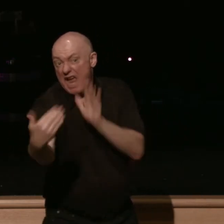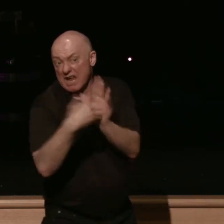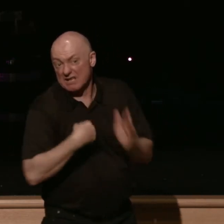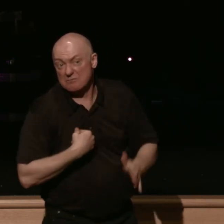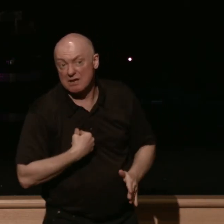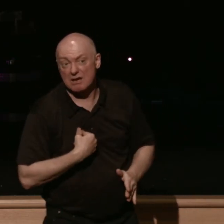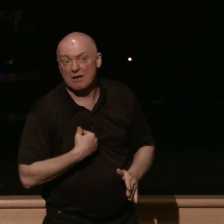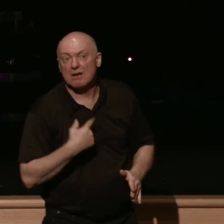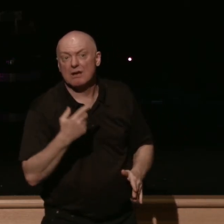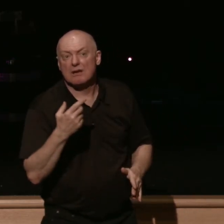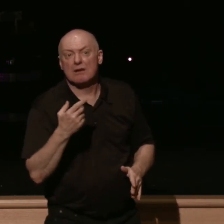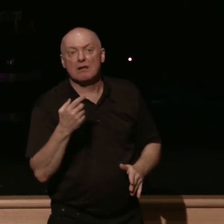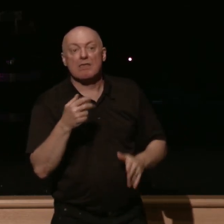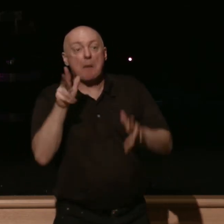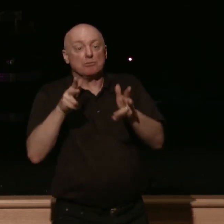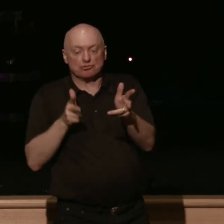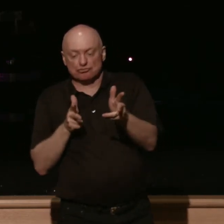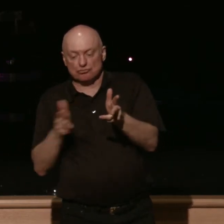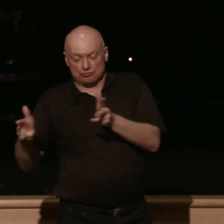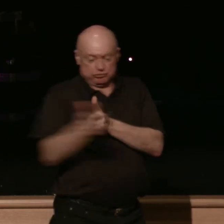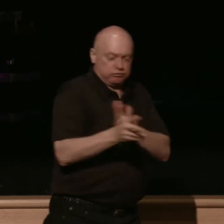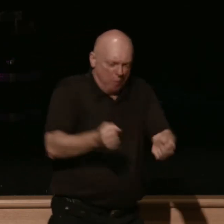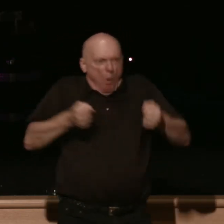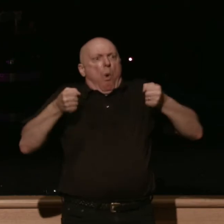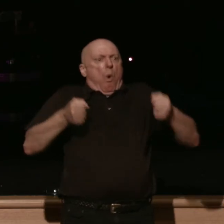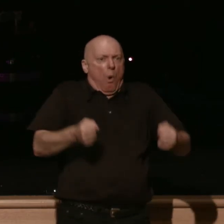cutting in front of me in the tim hortons line